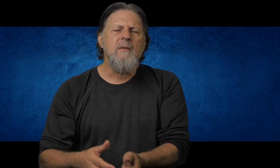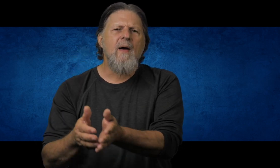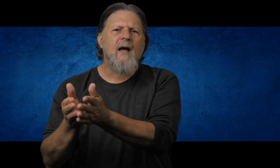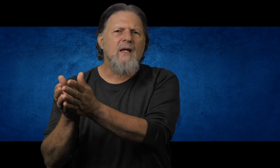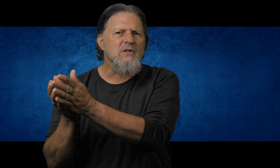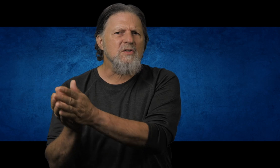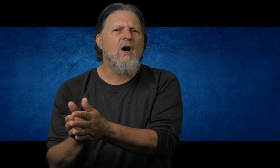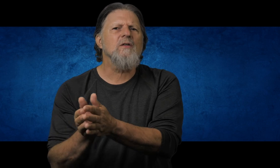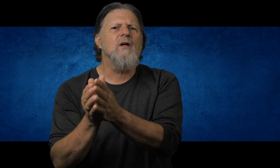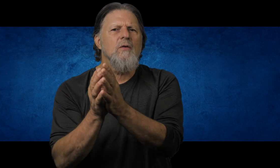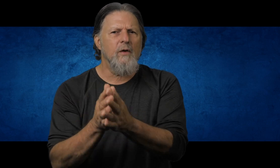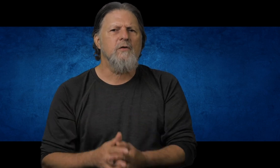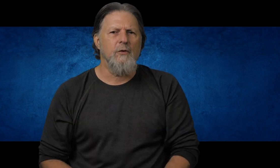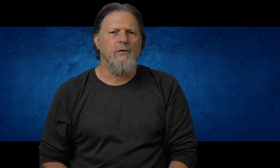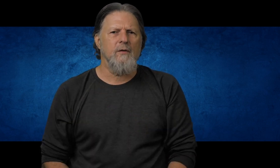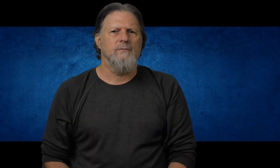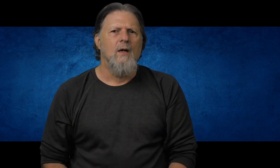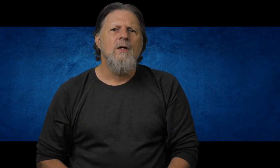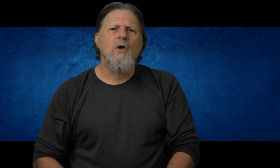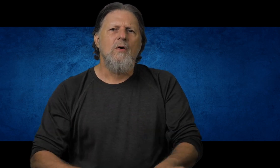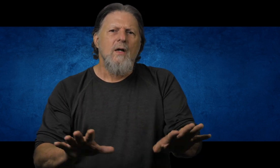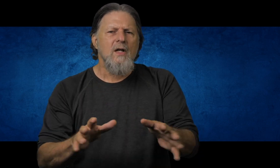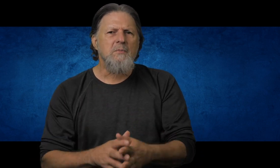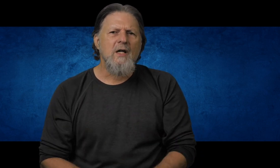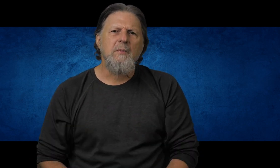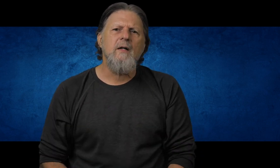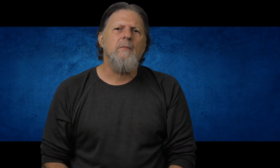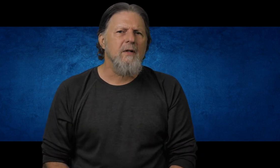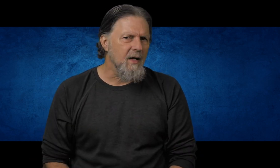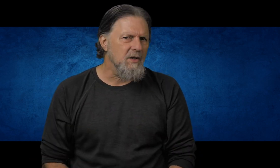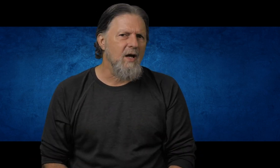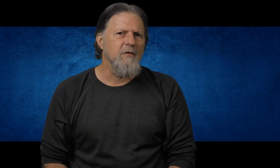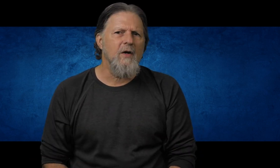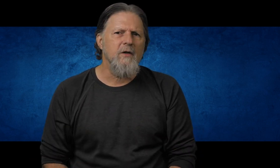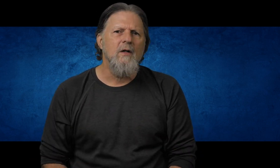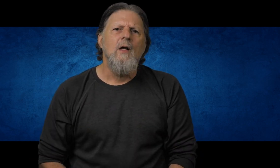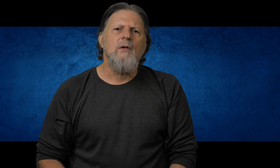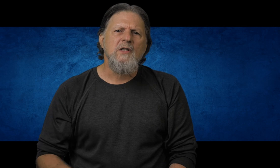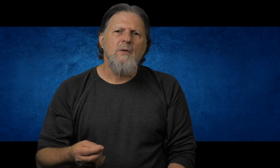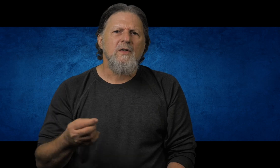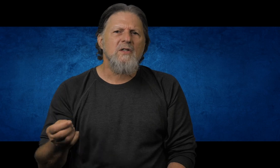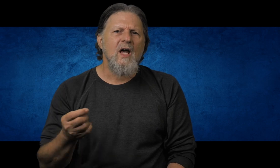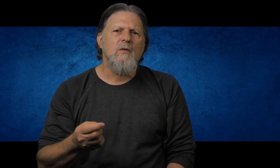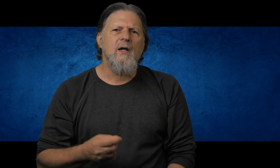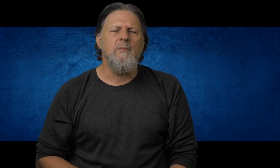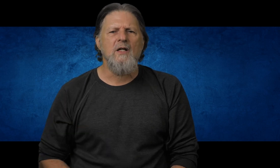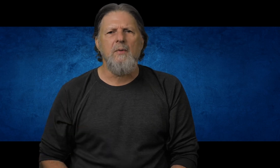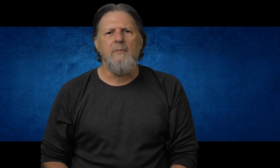beat back his assault with truth. So this breastplate protects us after failure. Well, let's move to the second way the breastplate